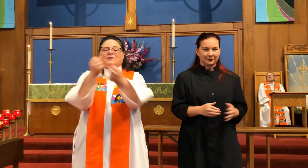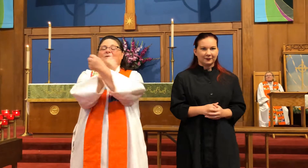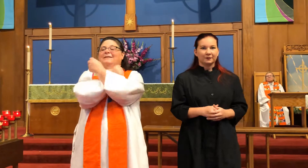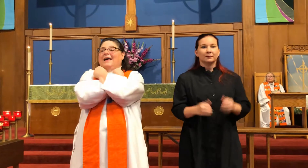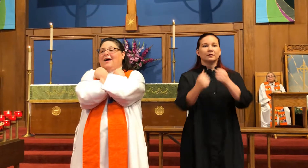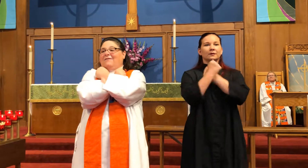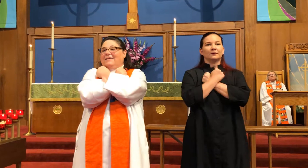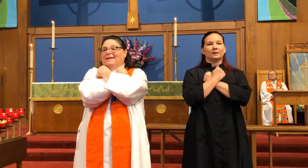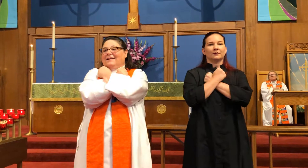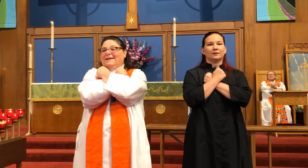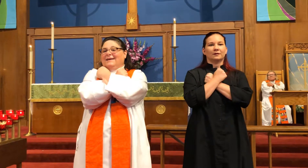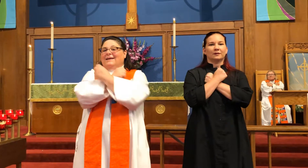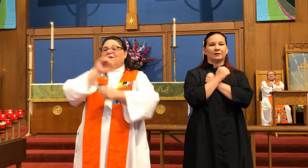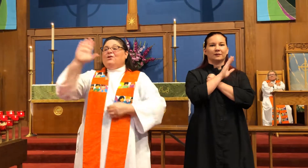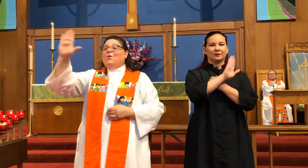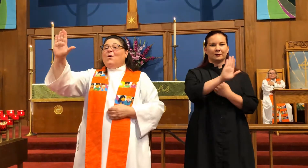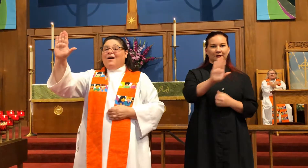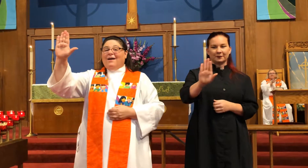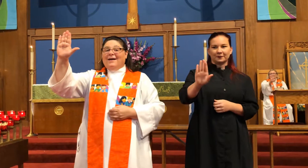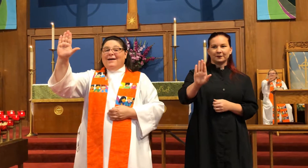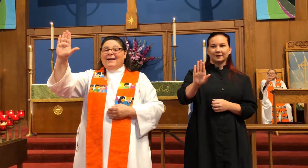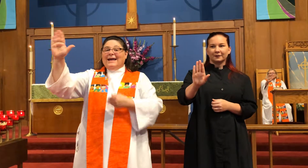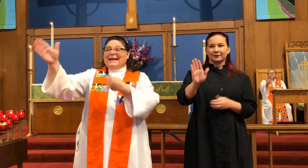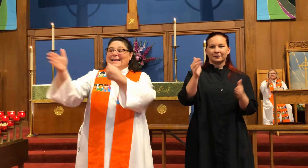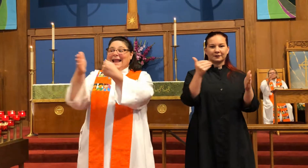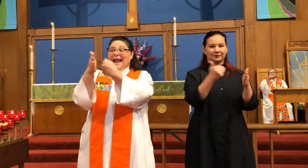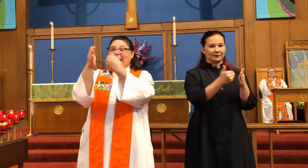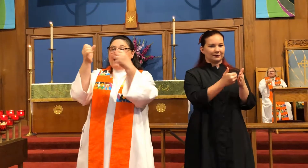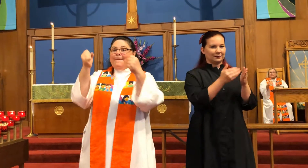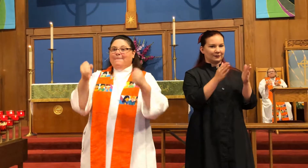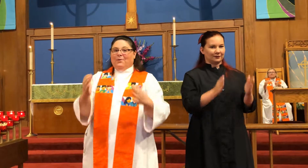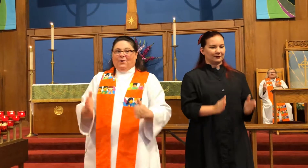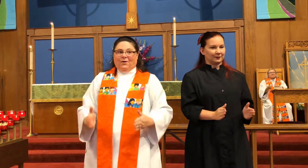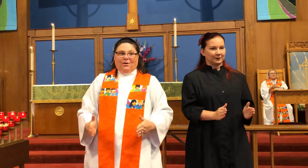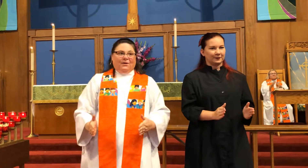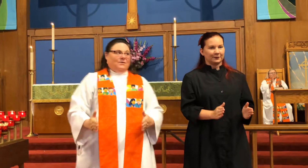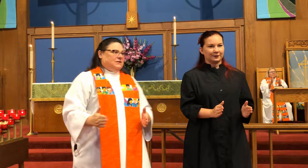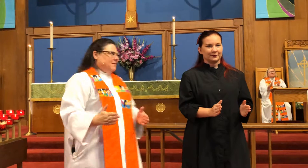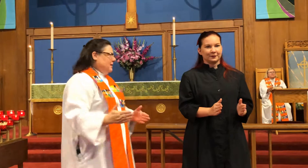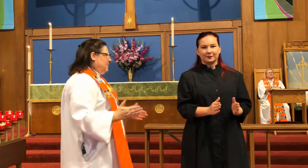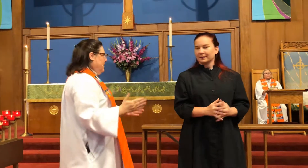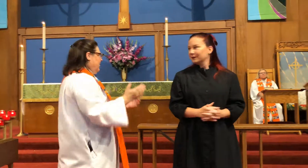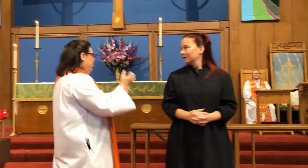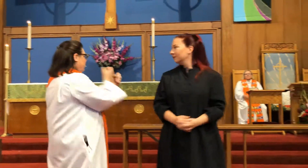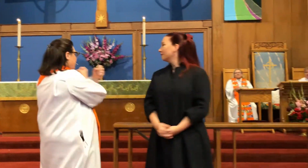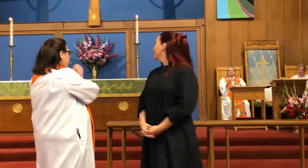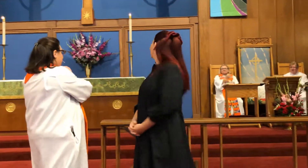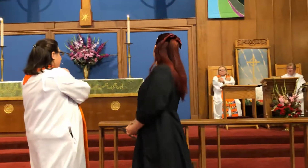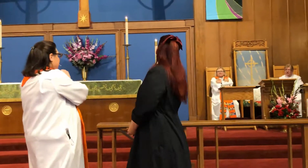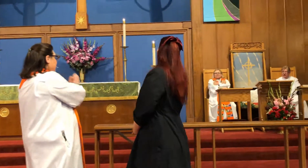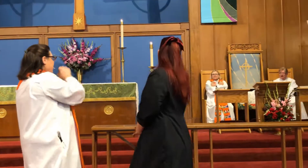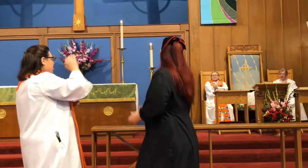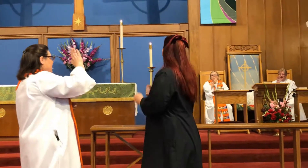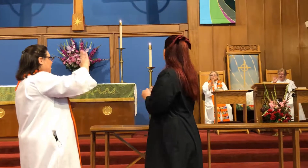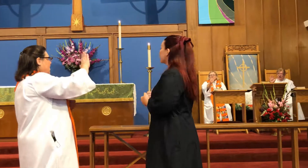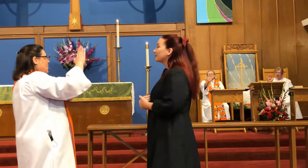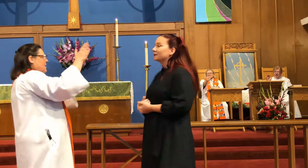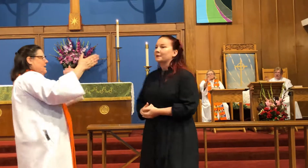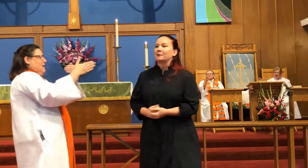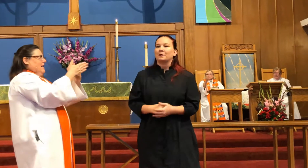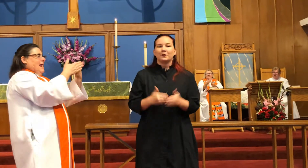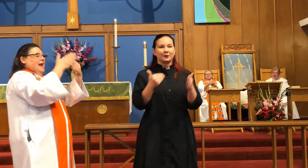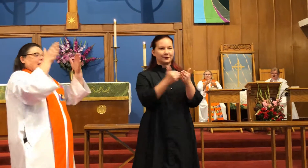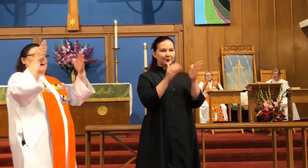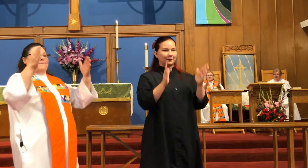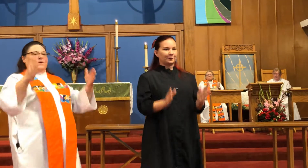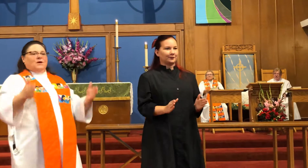Awesome. So love your neighbor. You're going have your love your